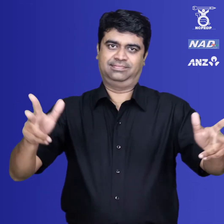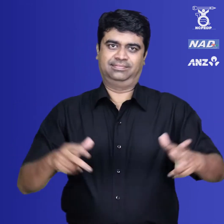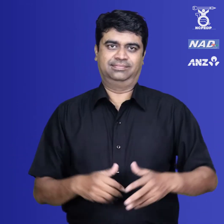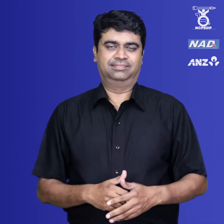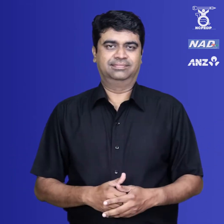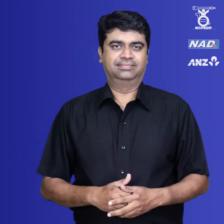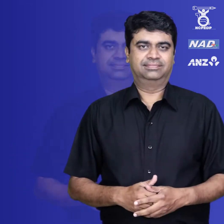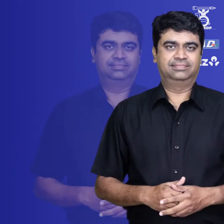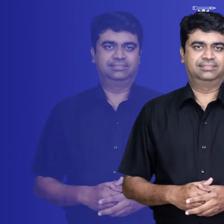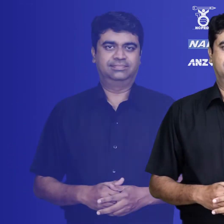person.